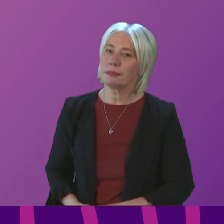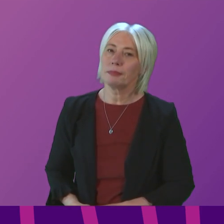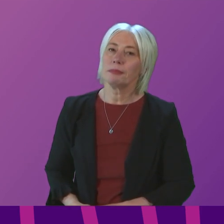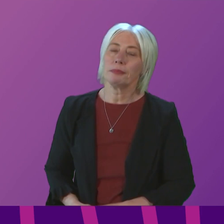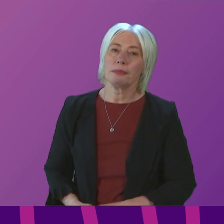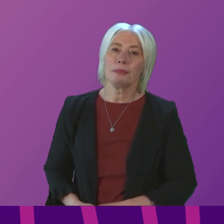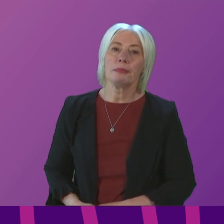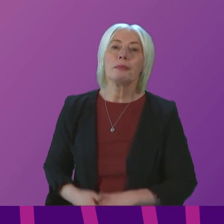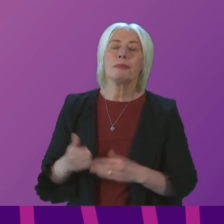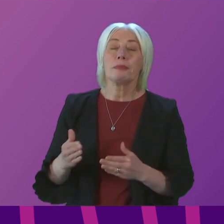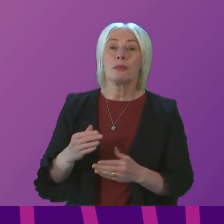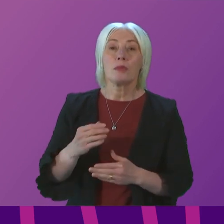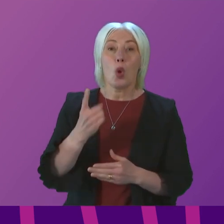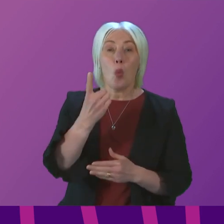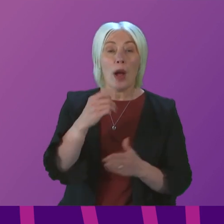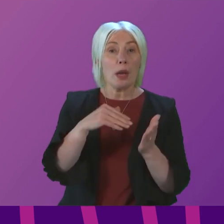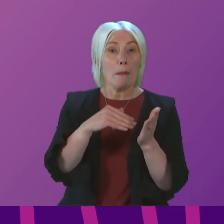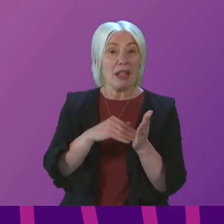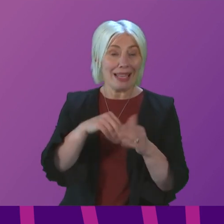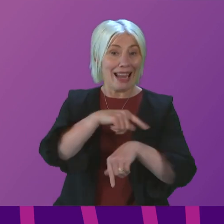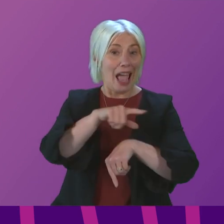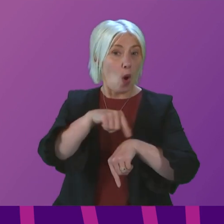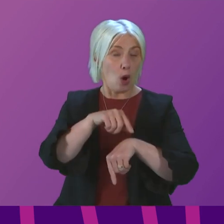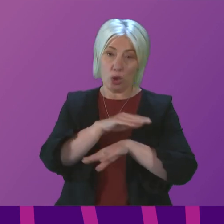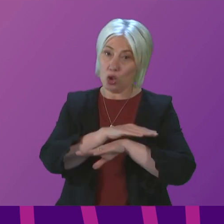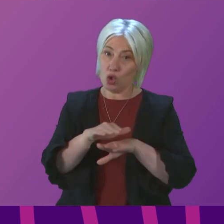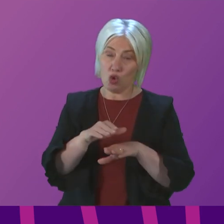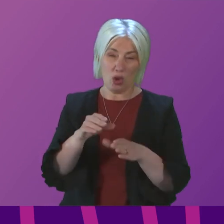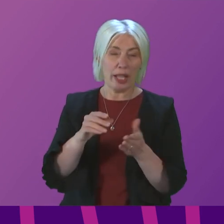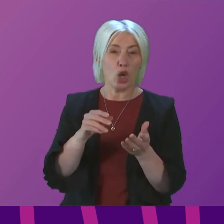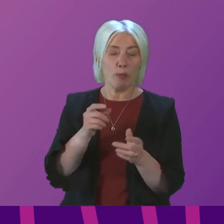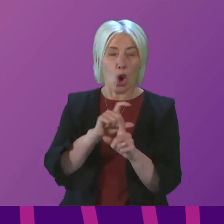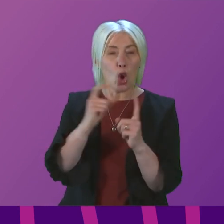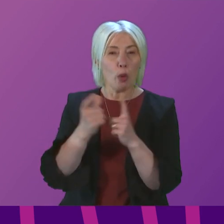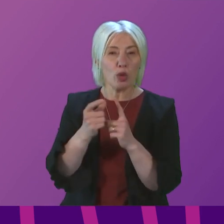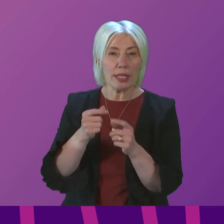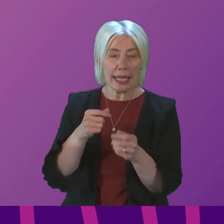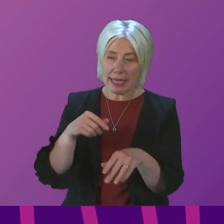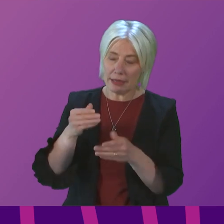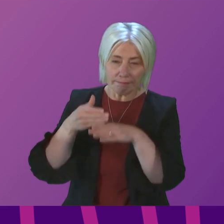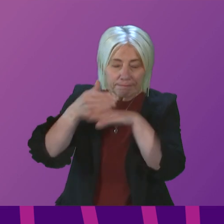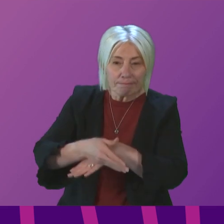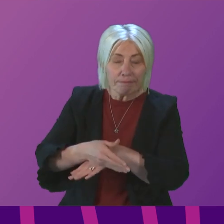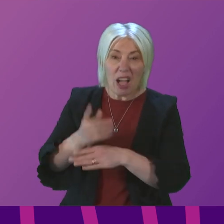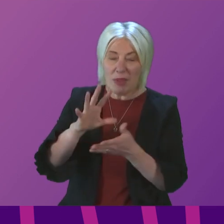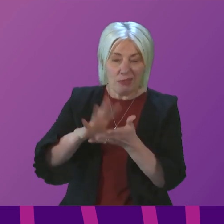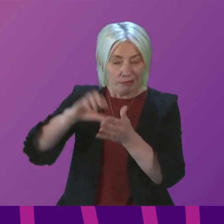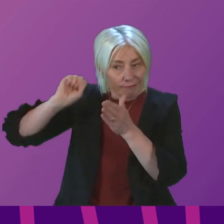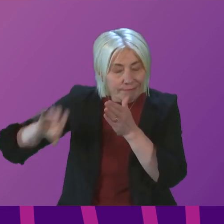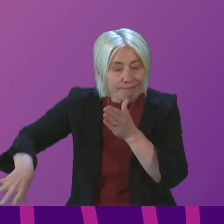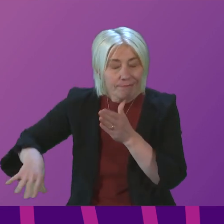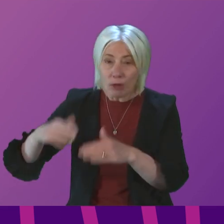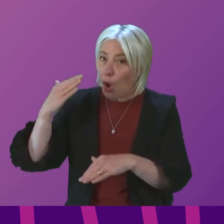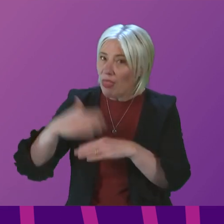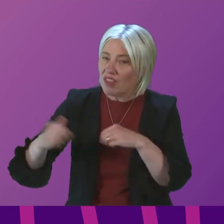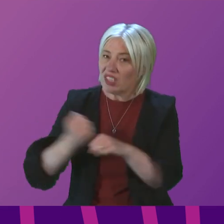Thank you for sending off, sir. Nearly one million hours of unpaid community sentencing has either been written off completely or not served